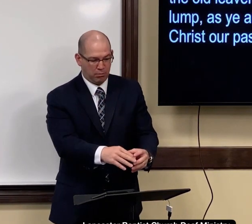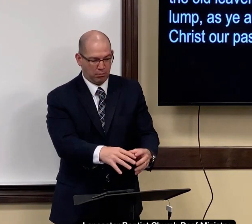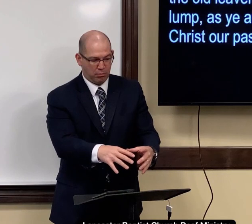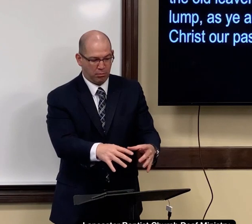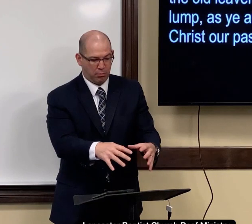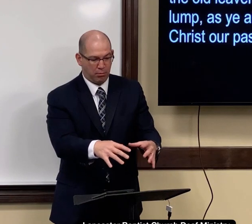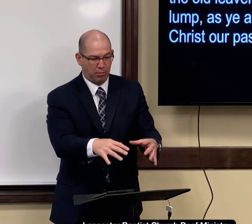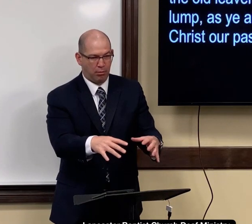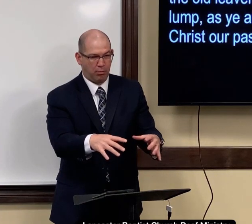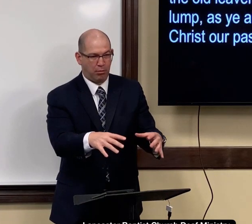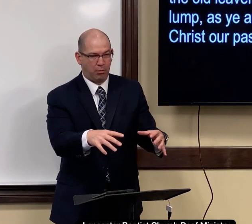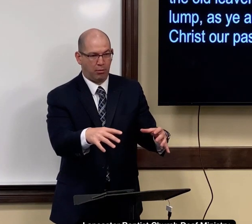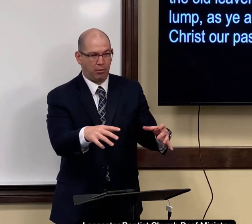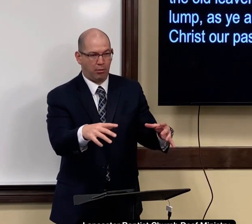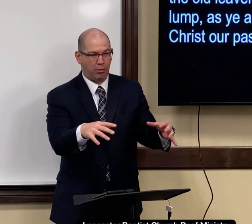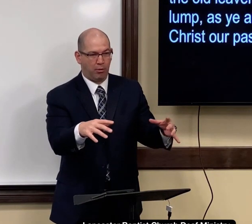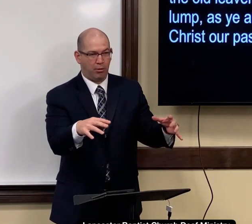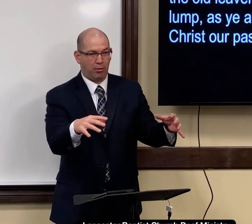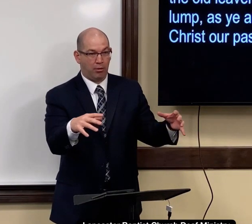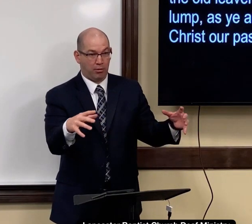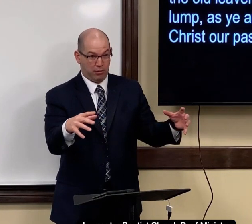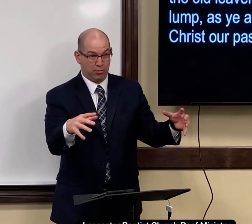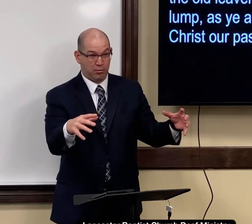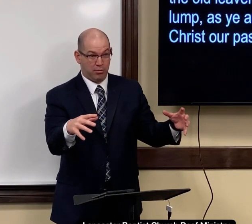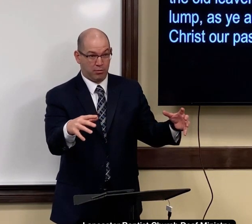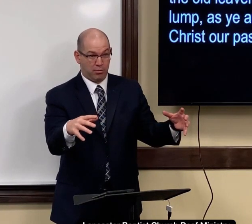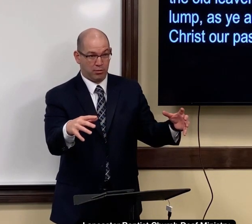and then you know the bubbles will start to grow in right